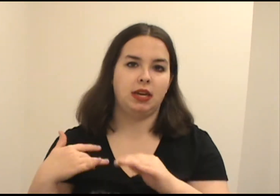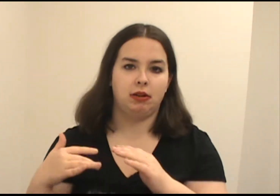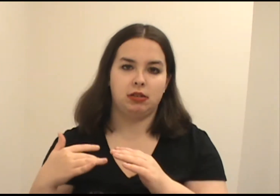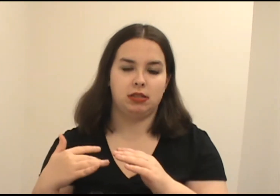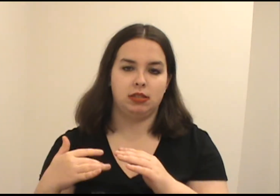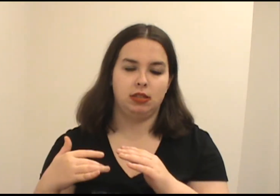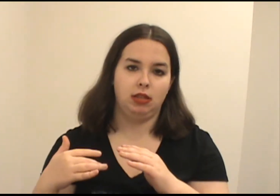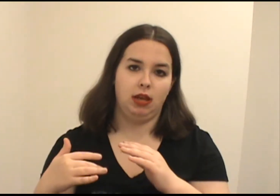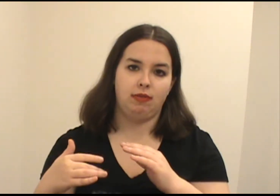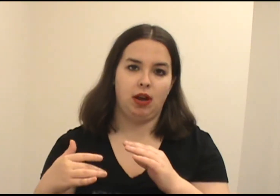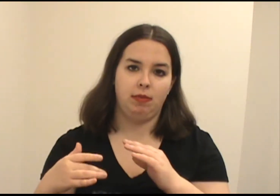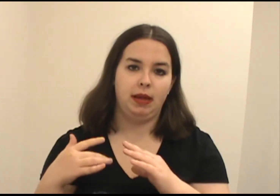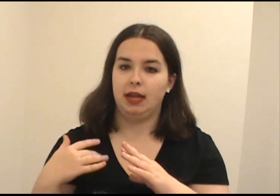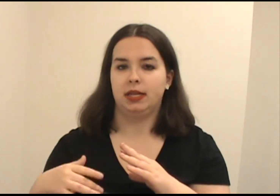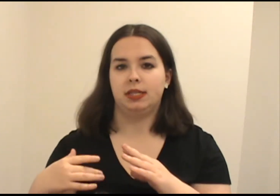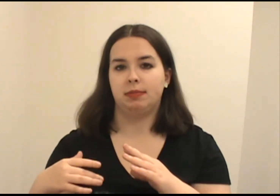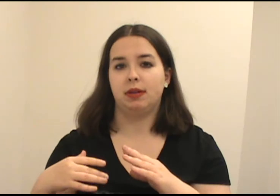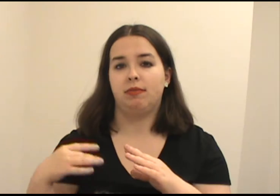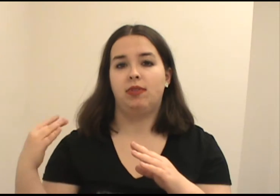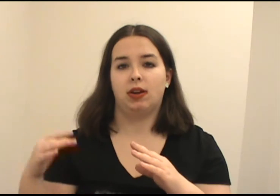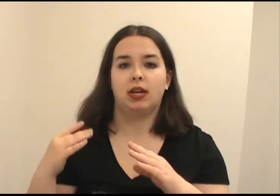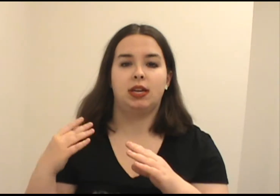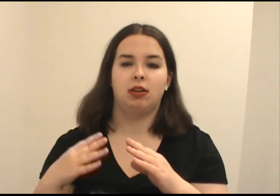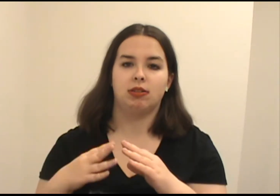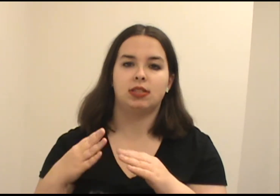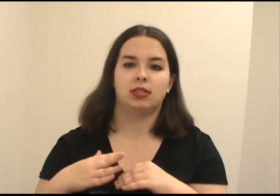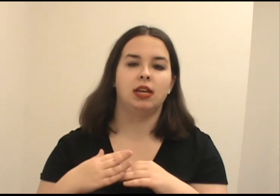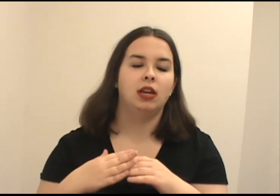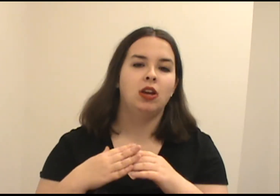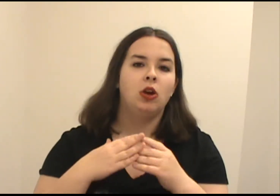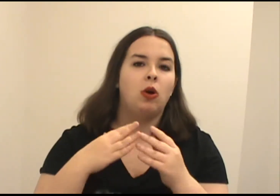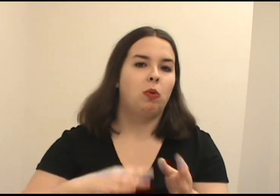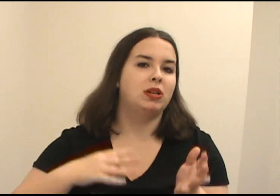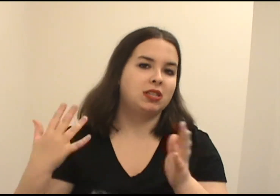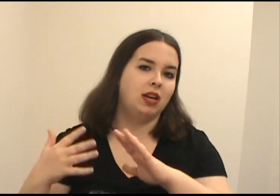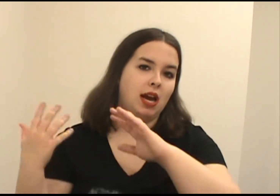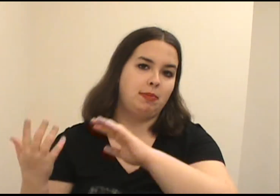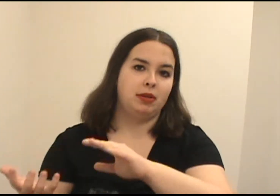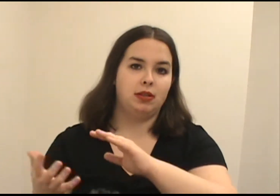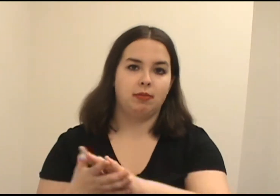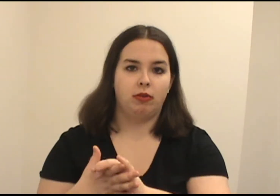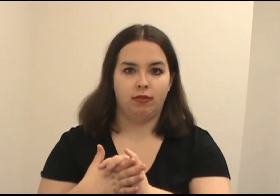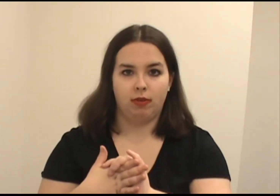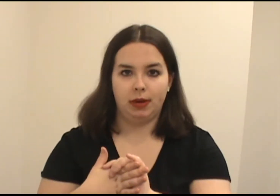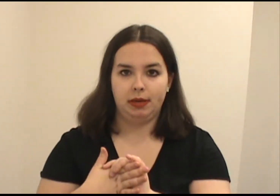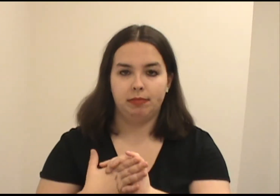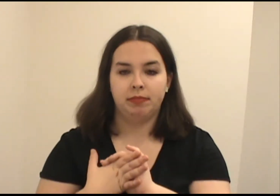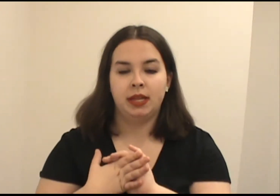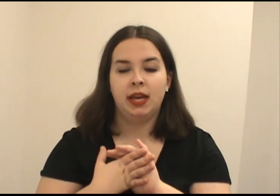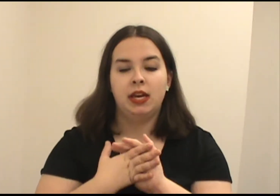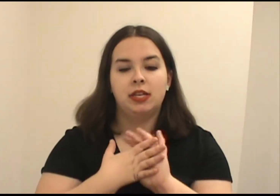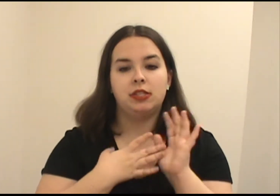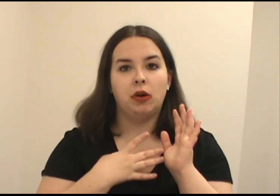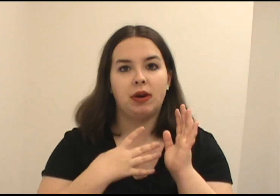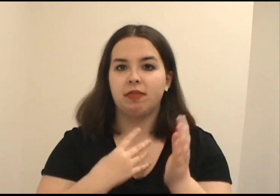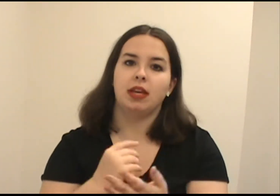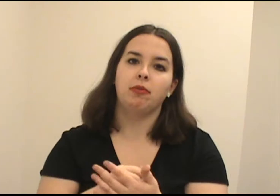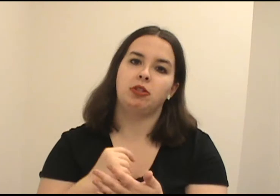the characters left off at the end of this episode, I'm very curious to see what's going to happen to them going forward. So everything with